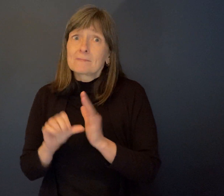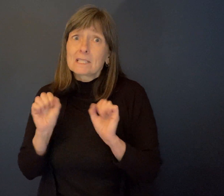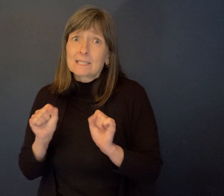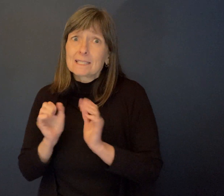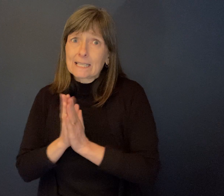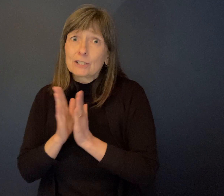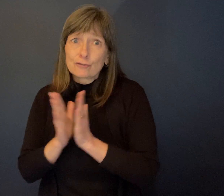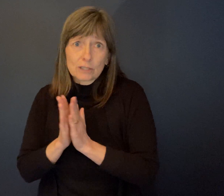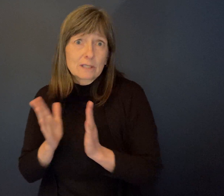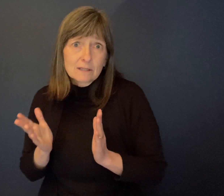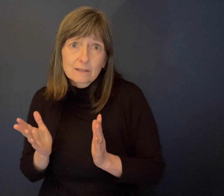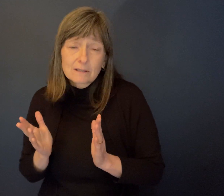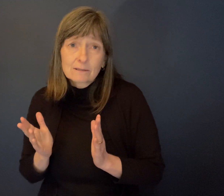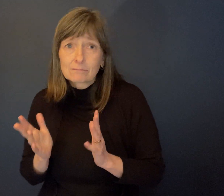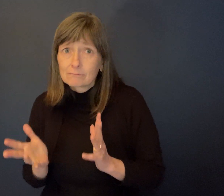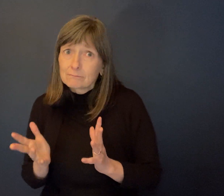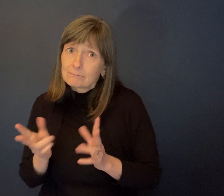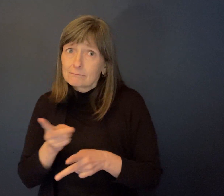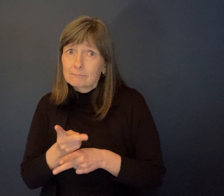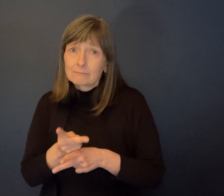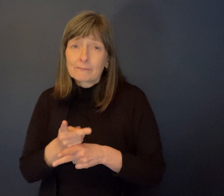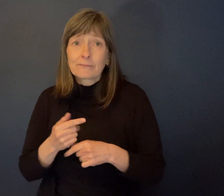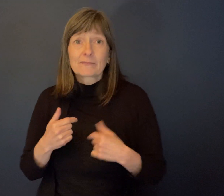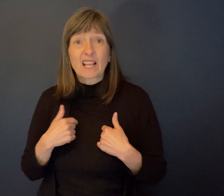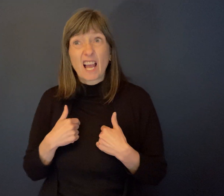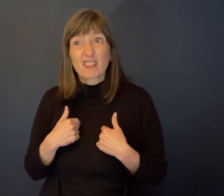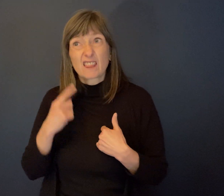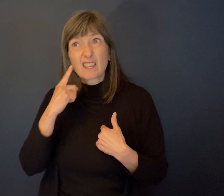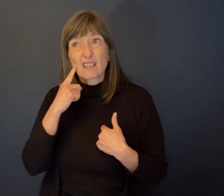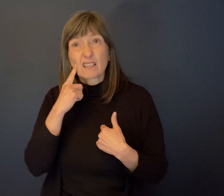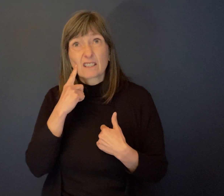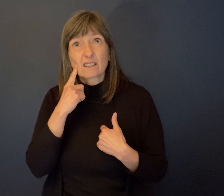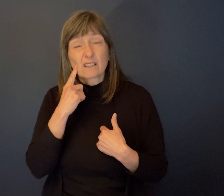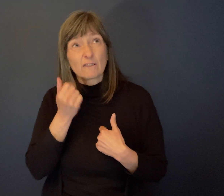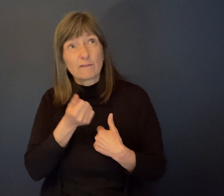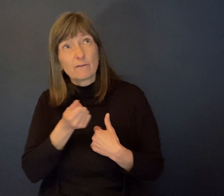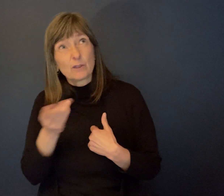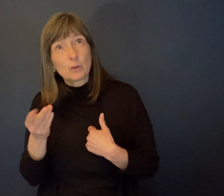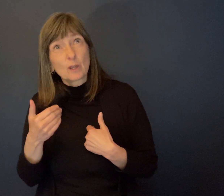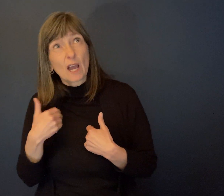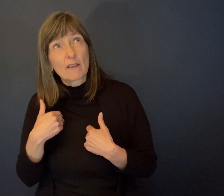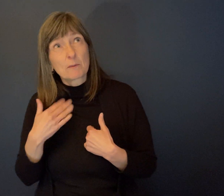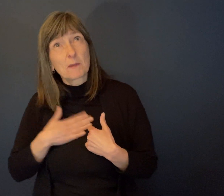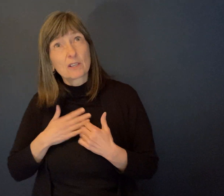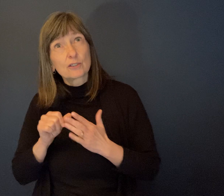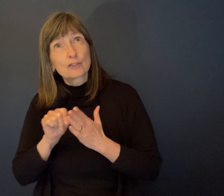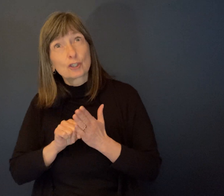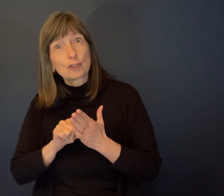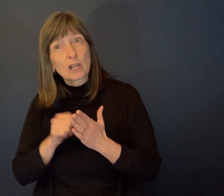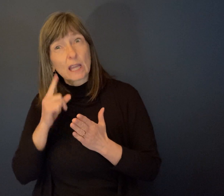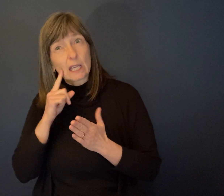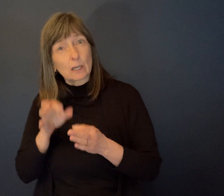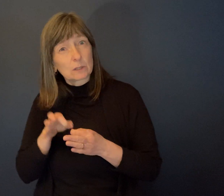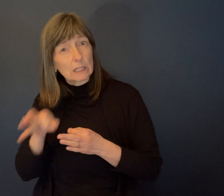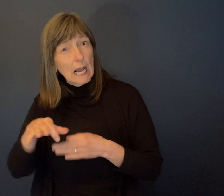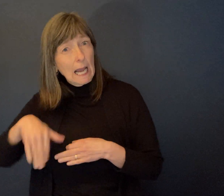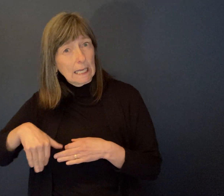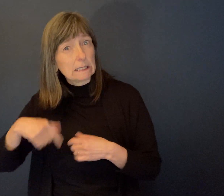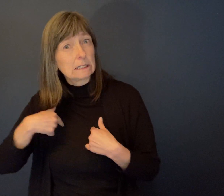I guess. And actually, uh, I was probably one of the few that had, uh, my surgery delayed. I think I was, uh,